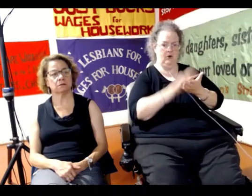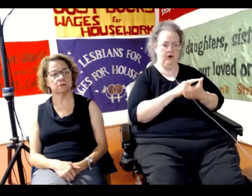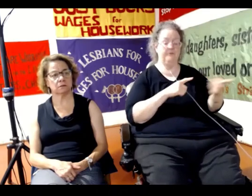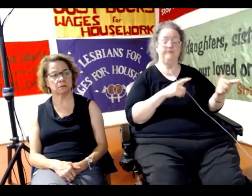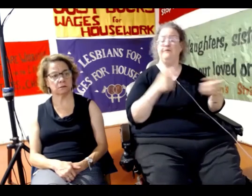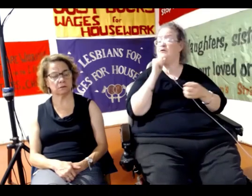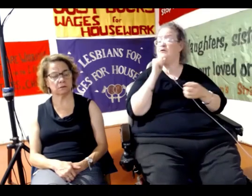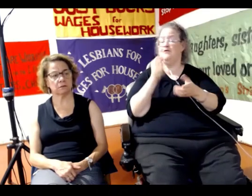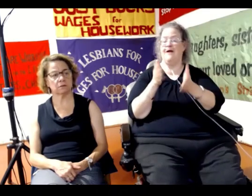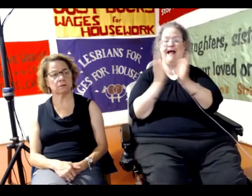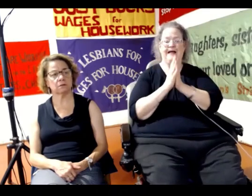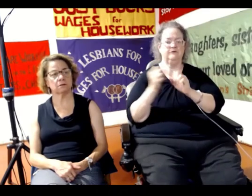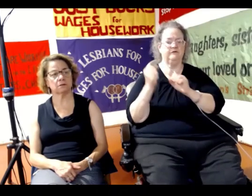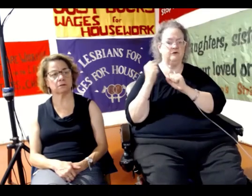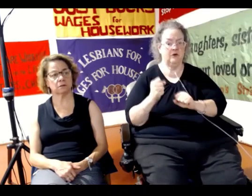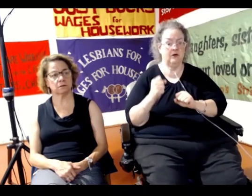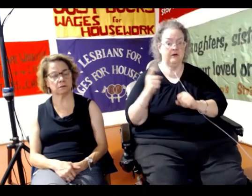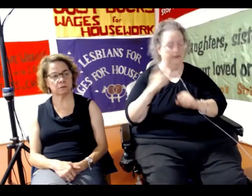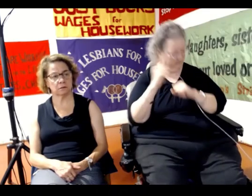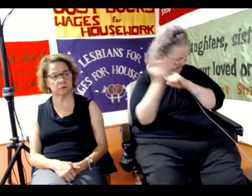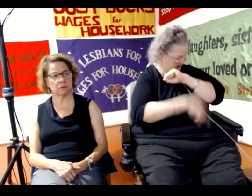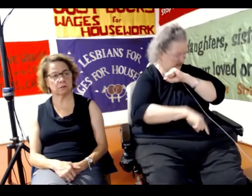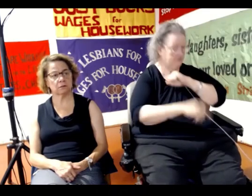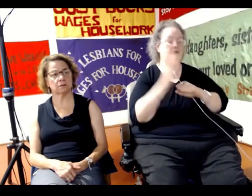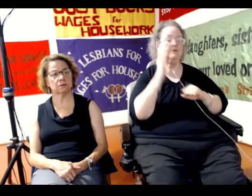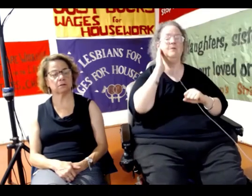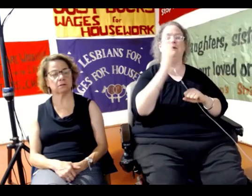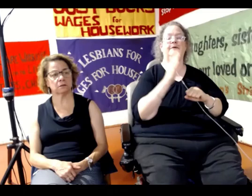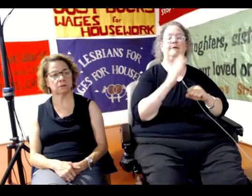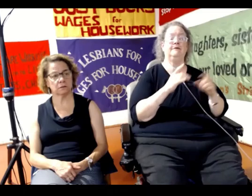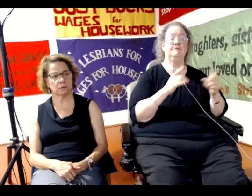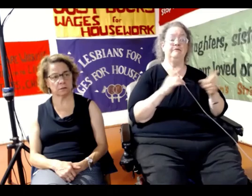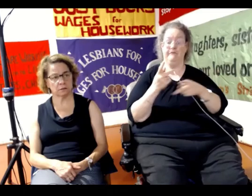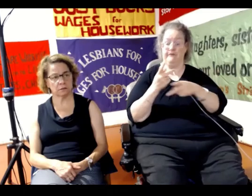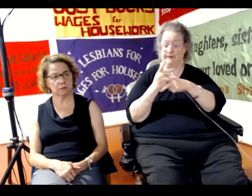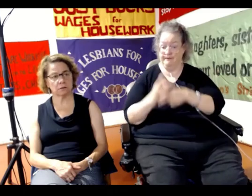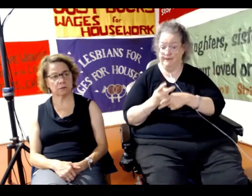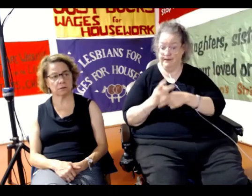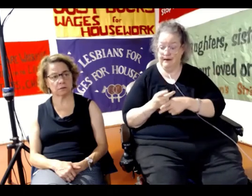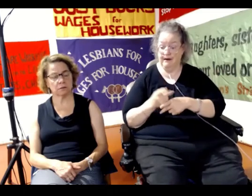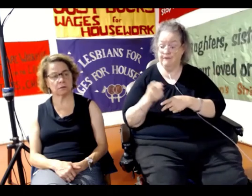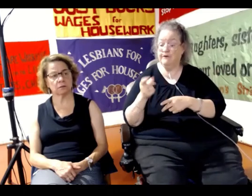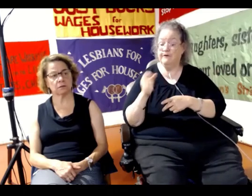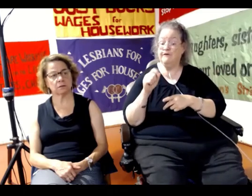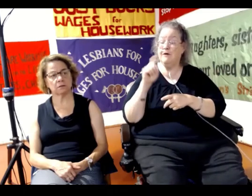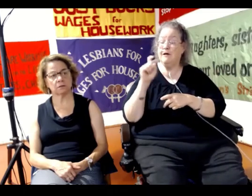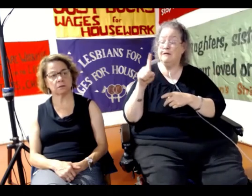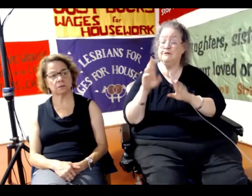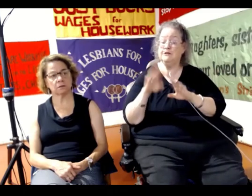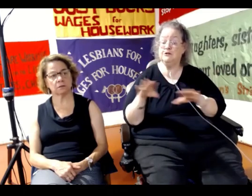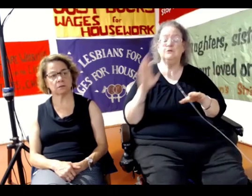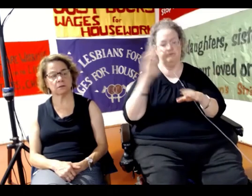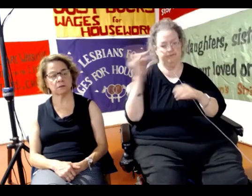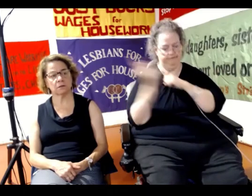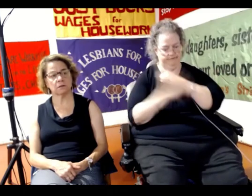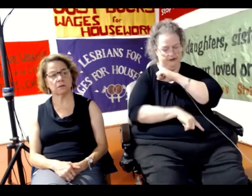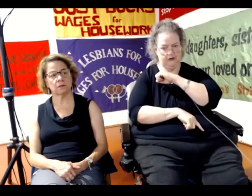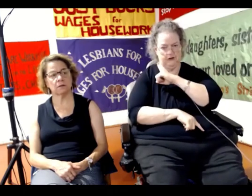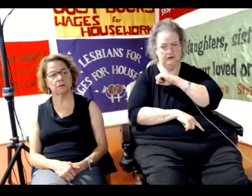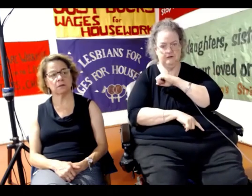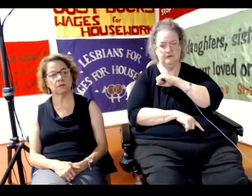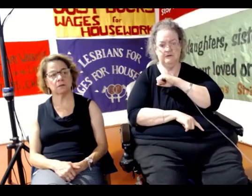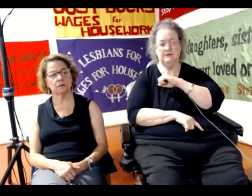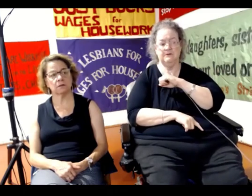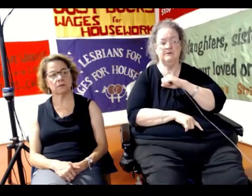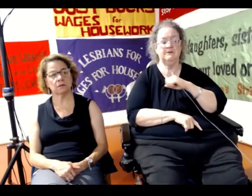punishment for that. And be very careful how you talk to your children because there's always someone listening, and they don't like you to ask